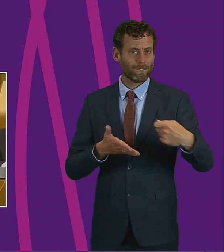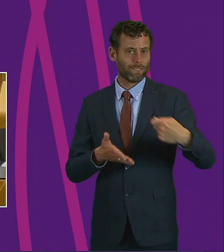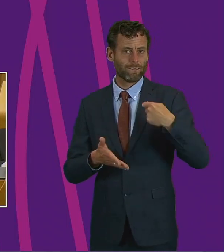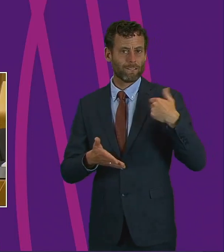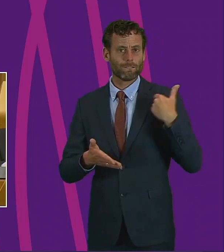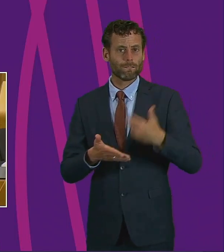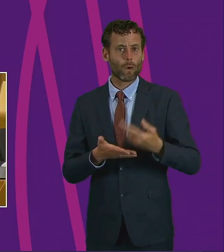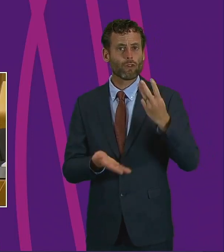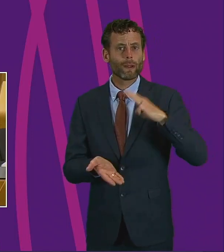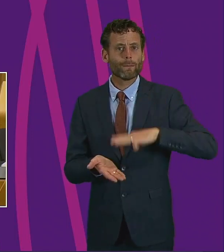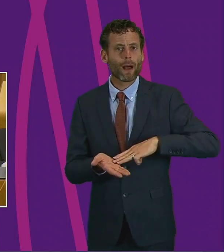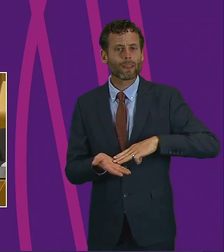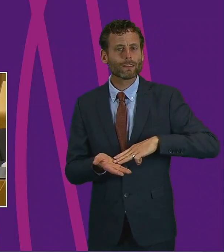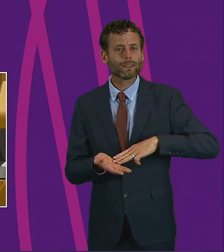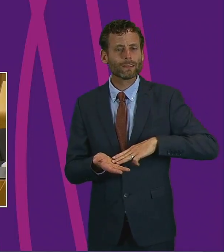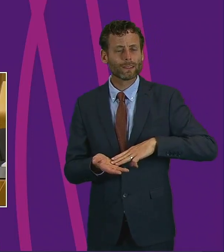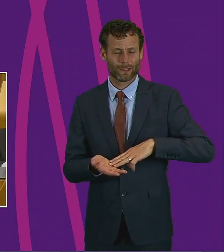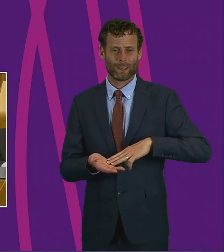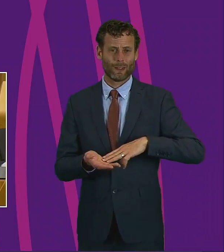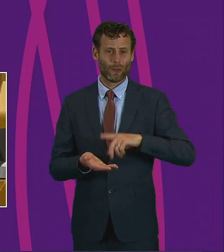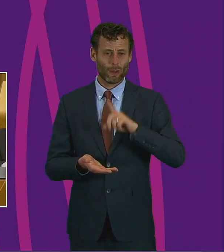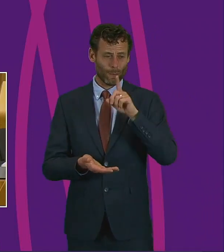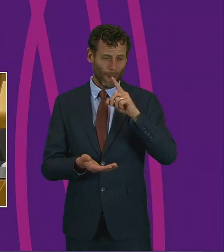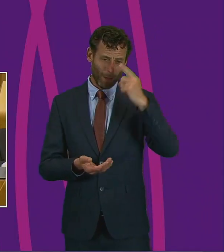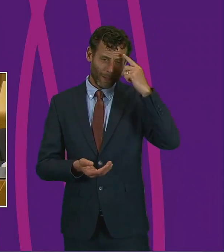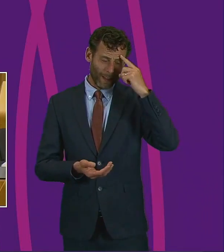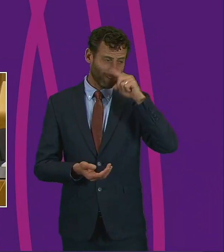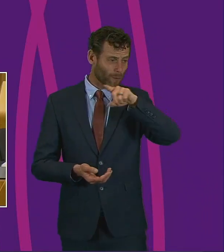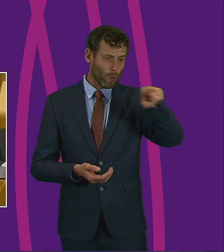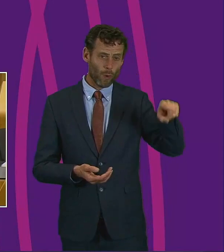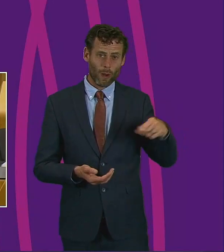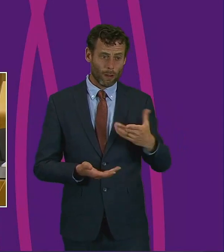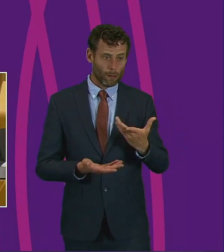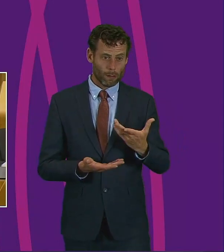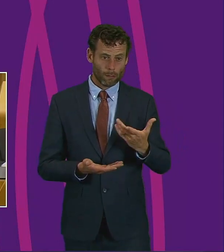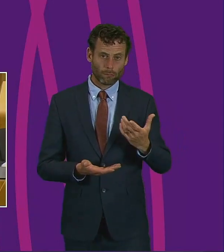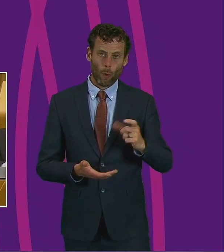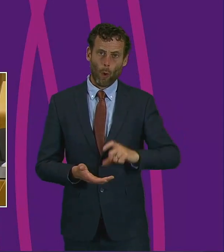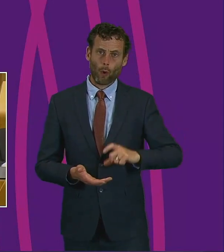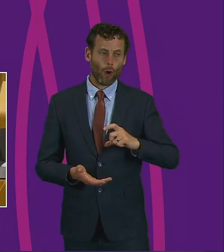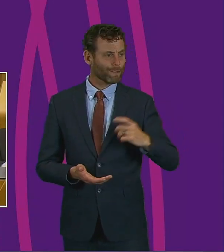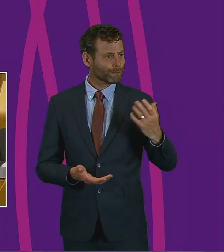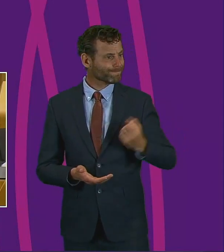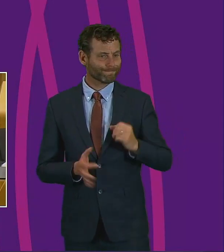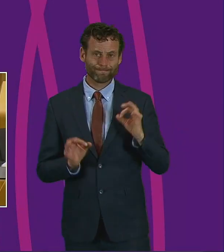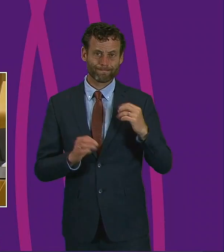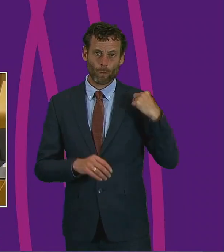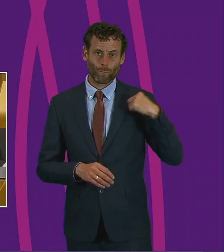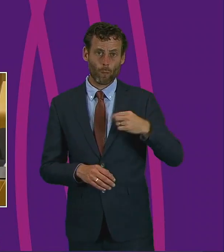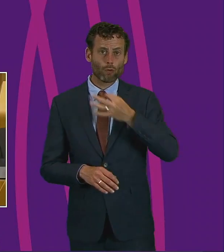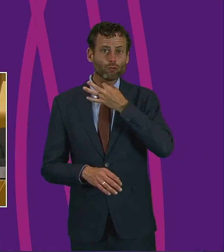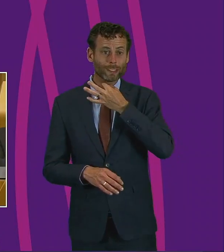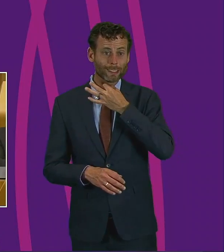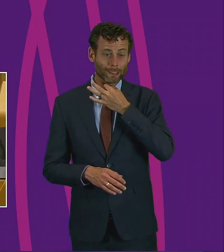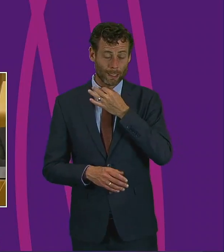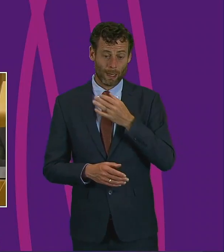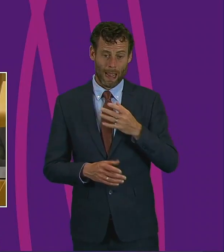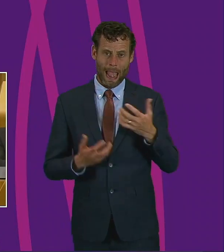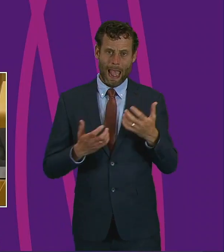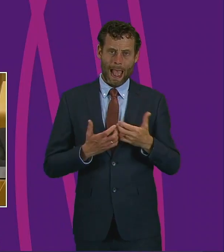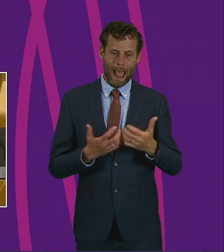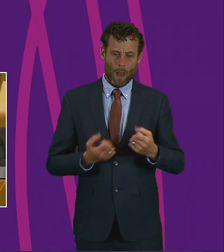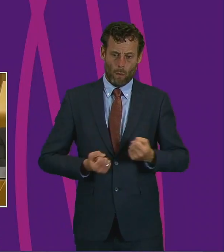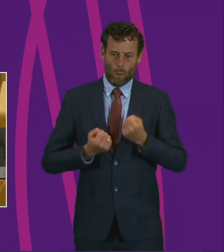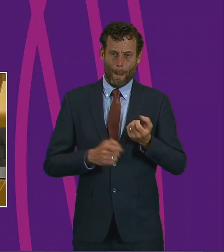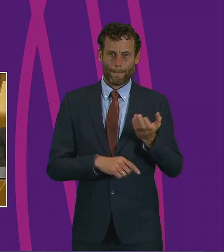months or more. Now people are facing immense financial insecurity and high rents and they will inevitably face eviction. All of this has the